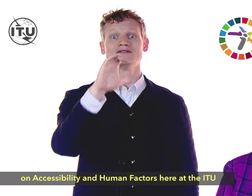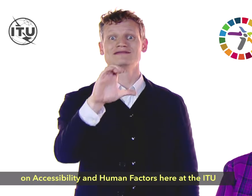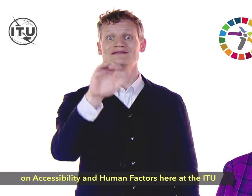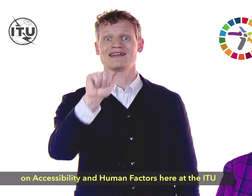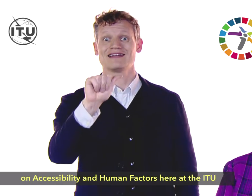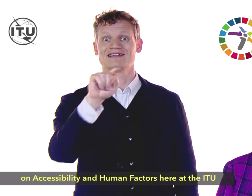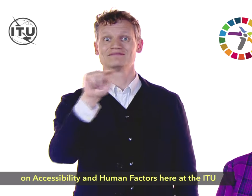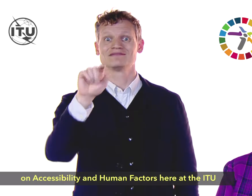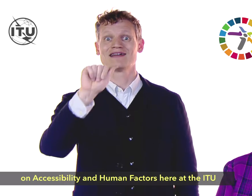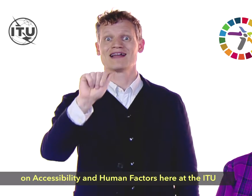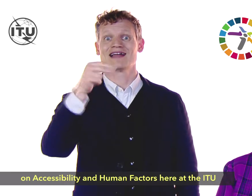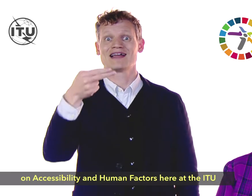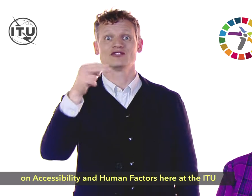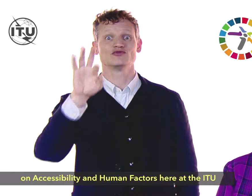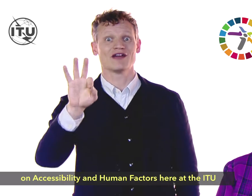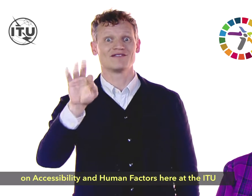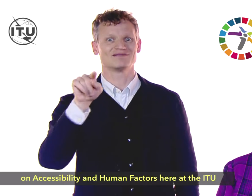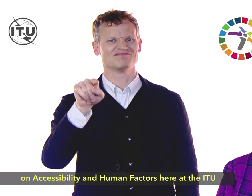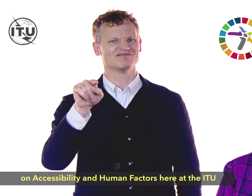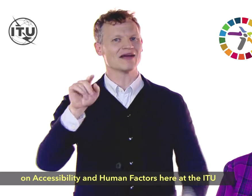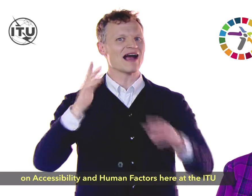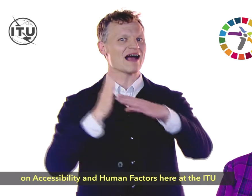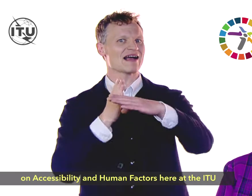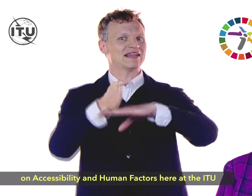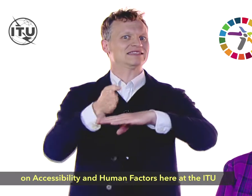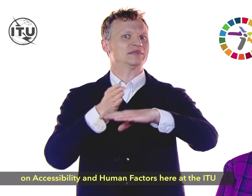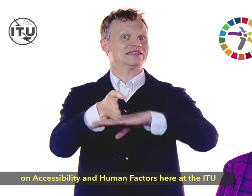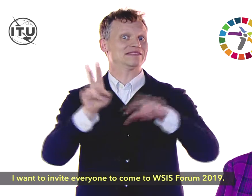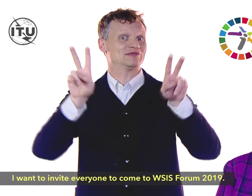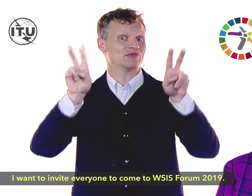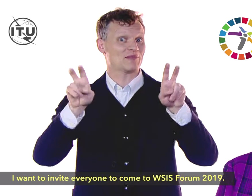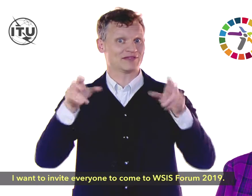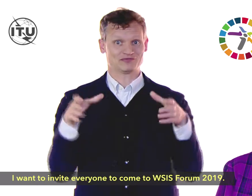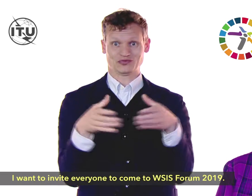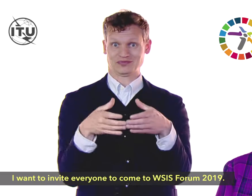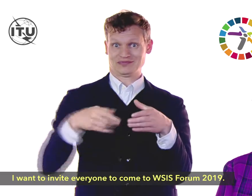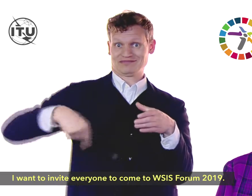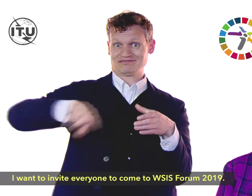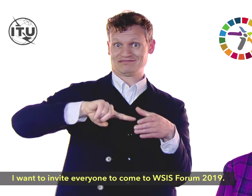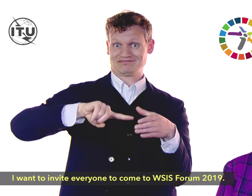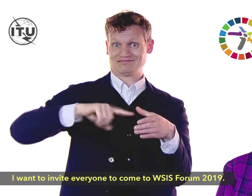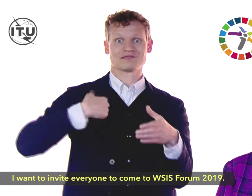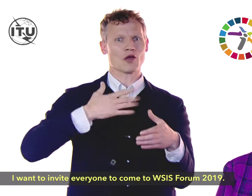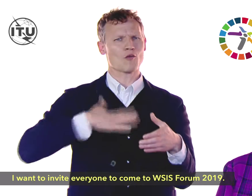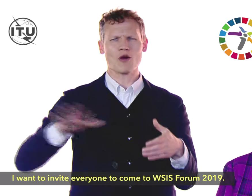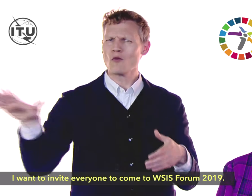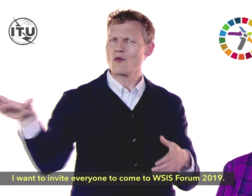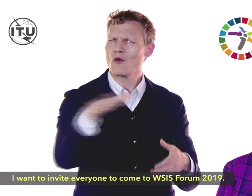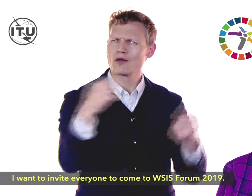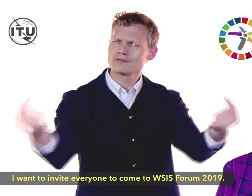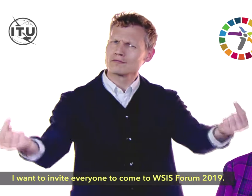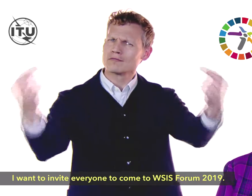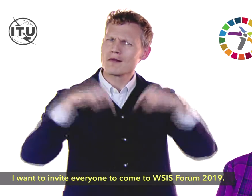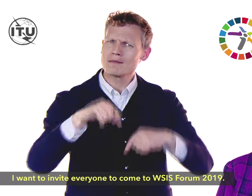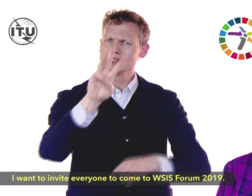on Accessibility and Human Factors here at the ITU. I want to invite everyone to come to WSIS